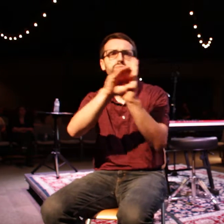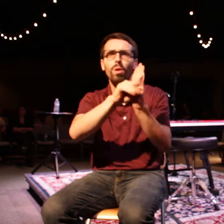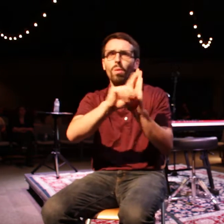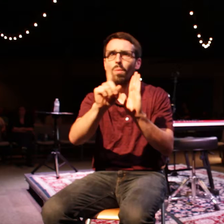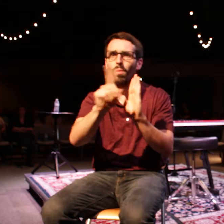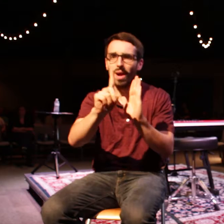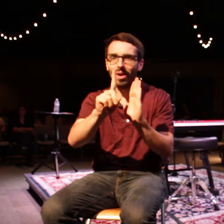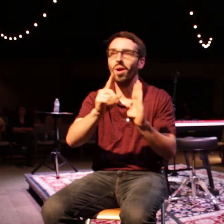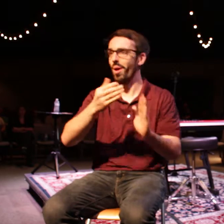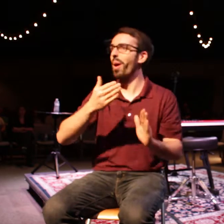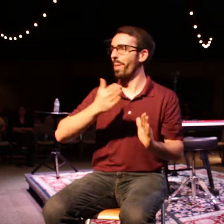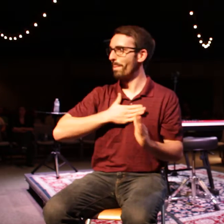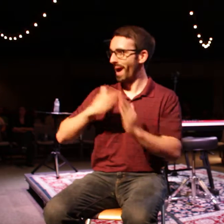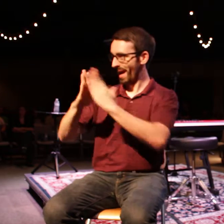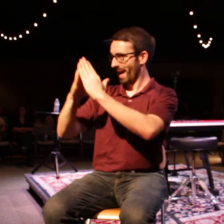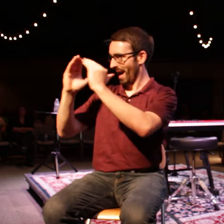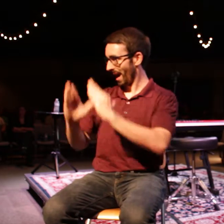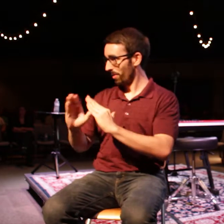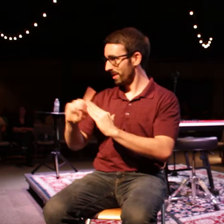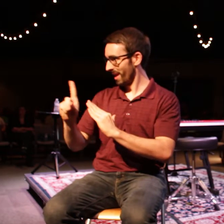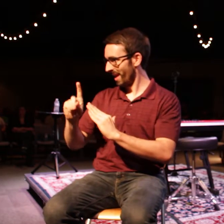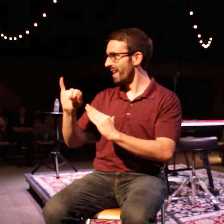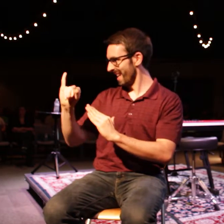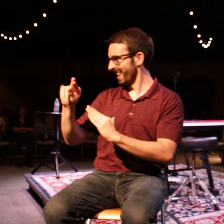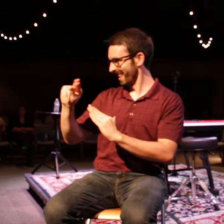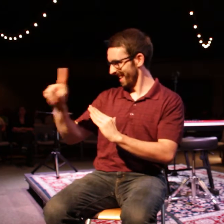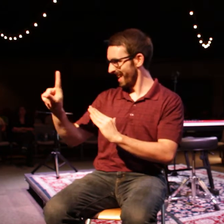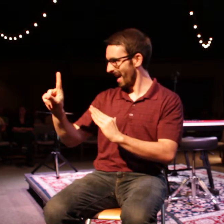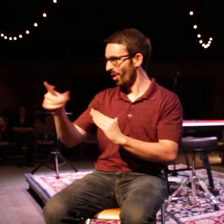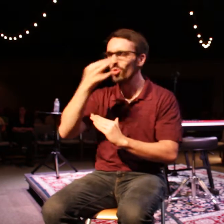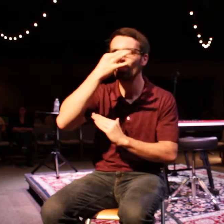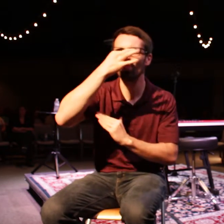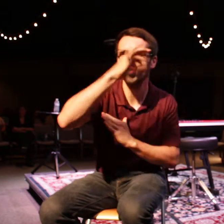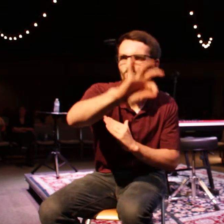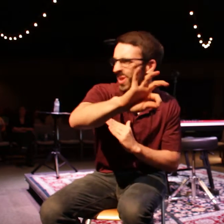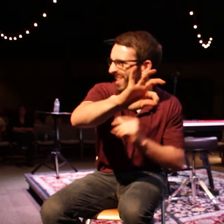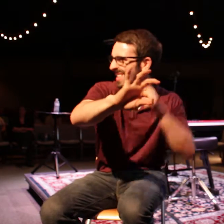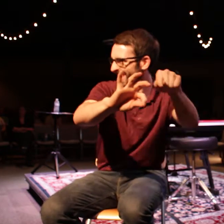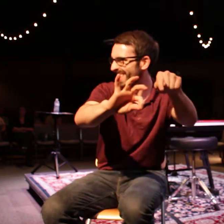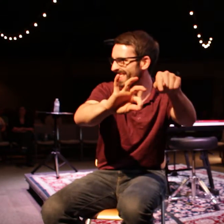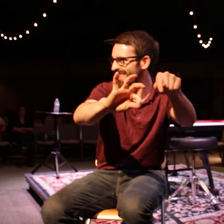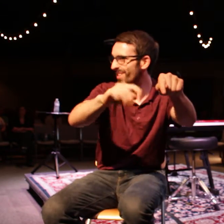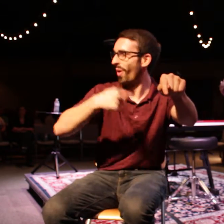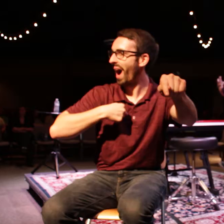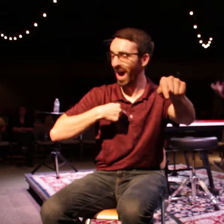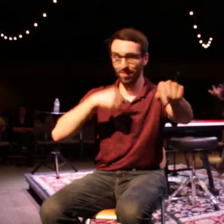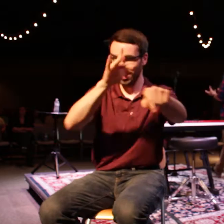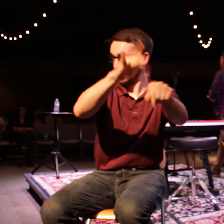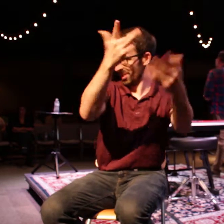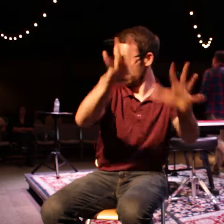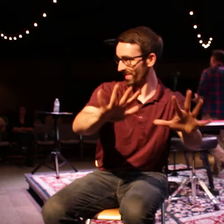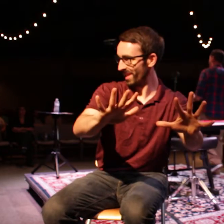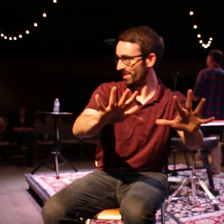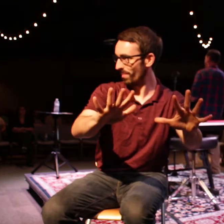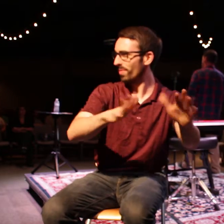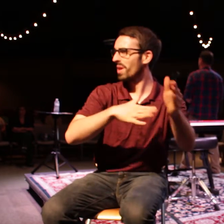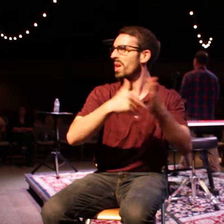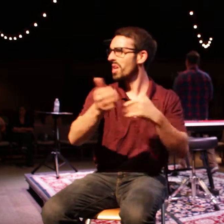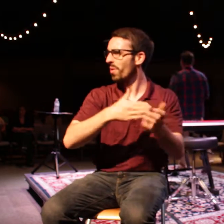studio where he filmed all those episodes. And what's interesting about Bob Ross, a lot of people don't know, he dropped out of high school when he was in